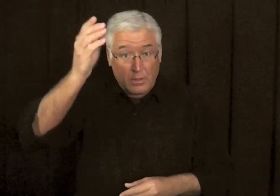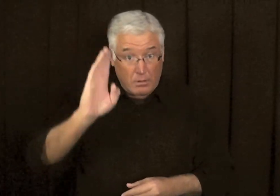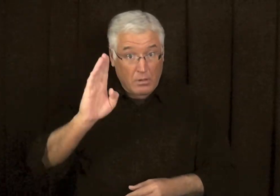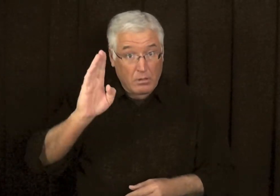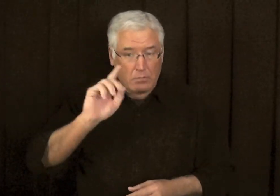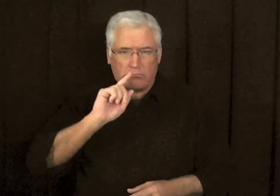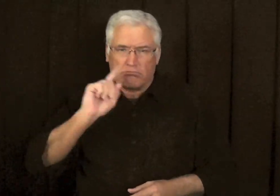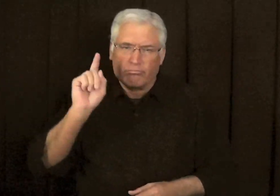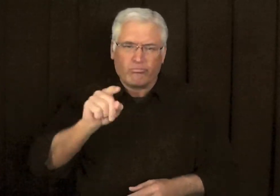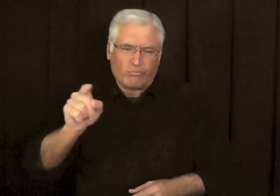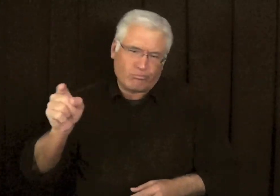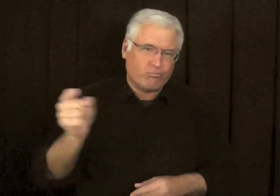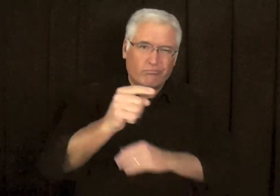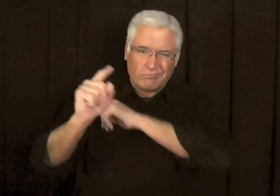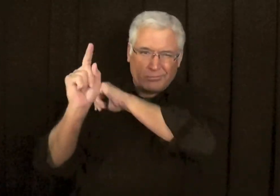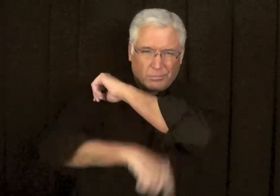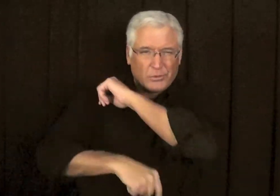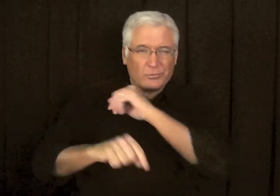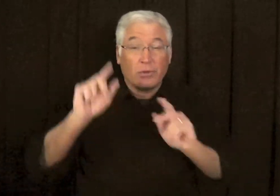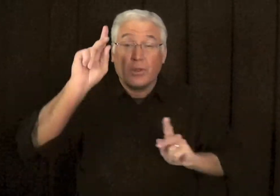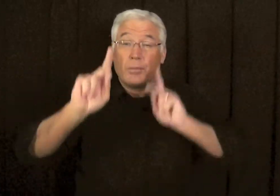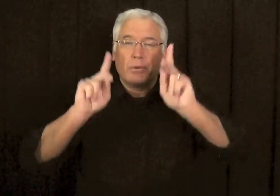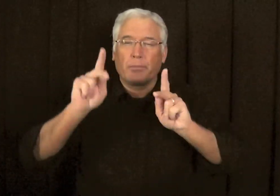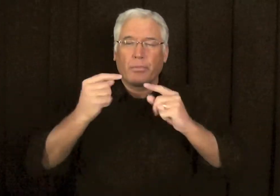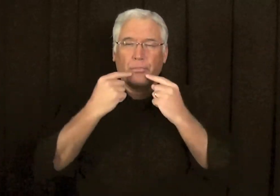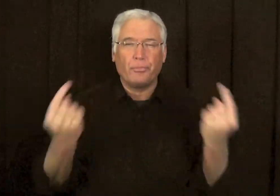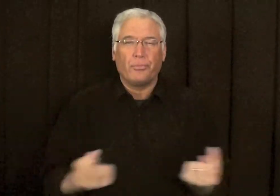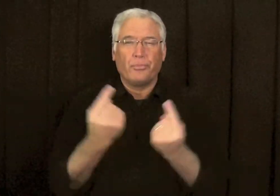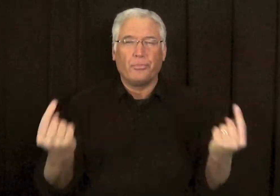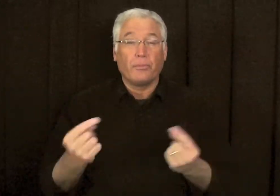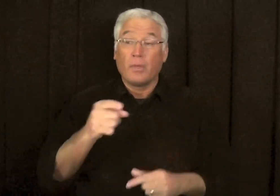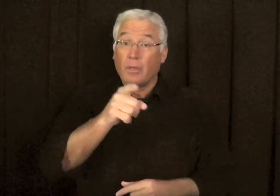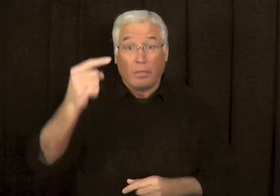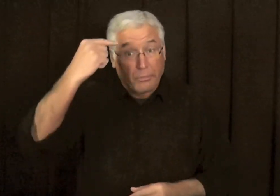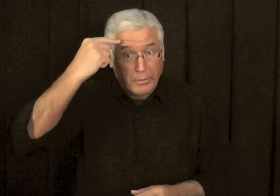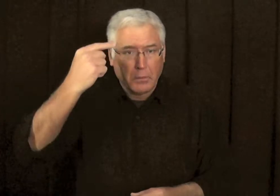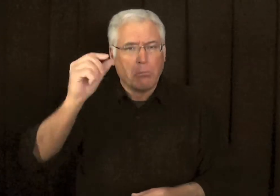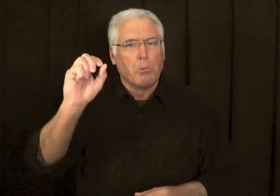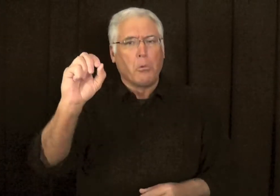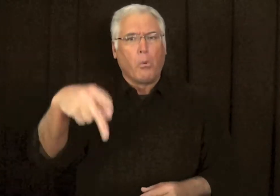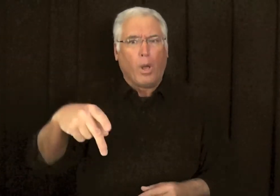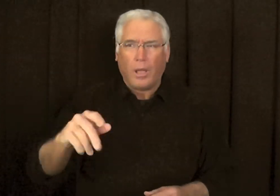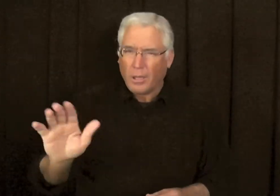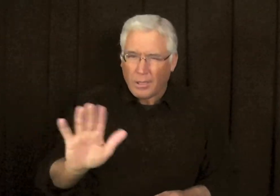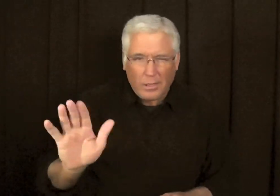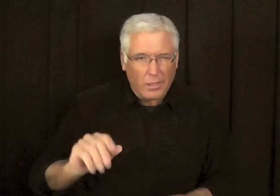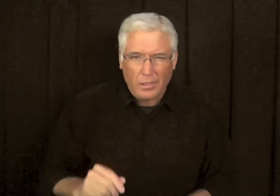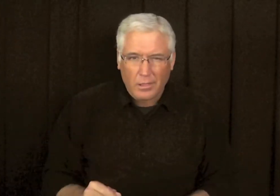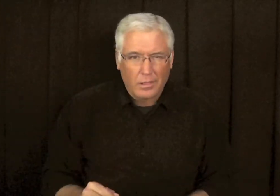but that really helps people to understand that God condemns people who live in sin and think it's okay.